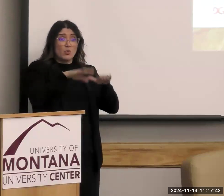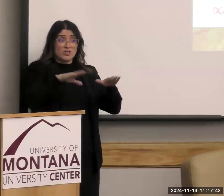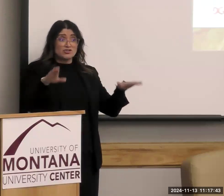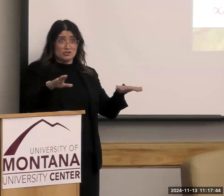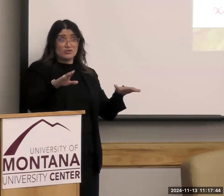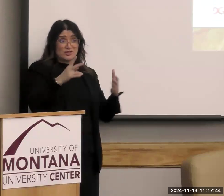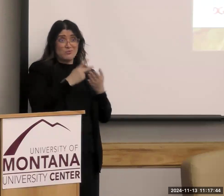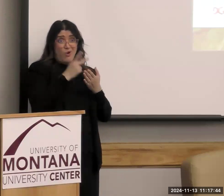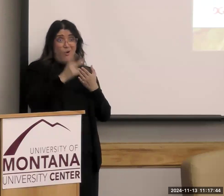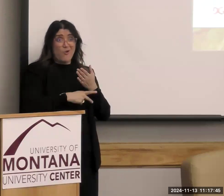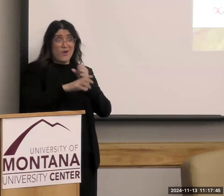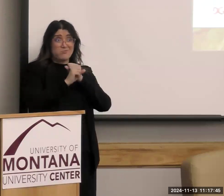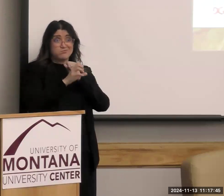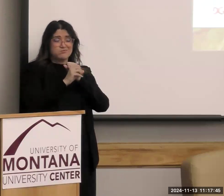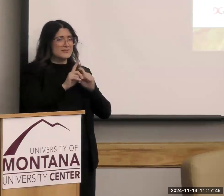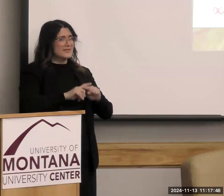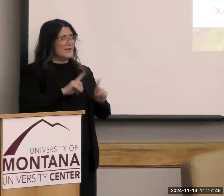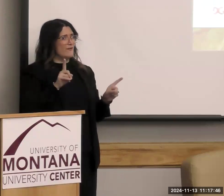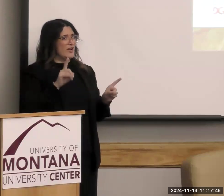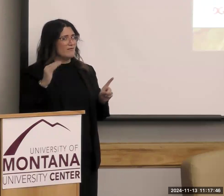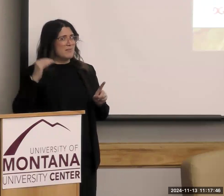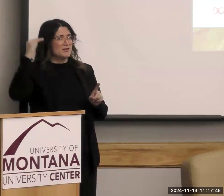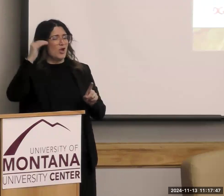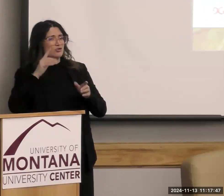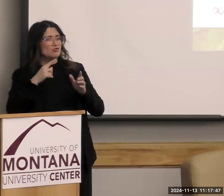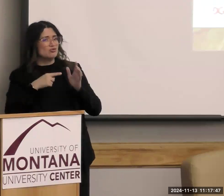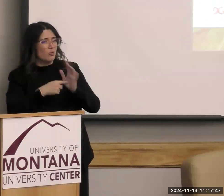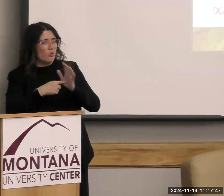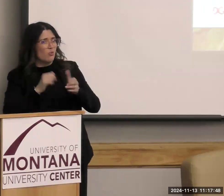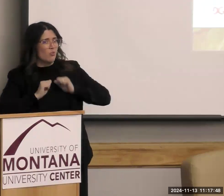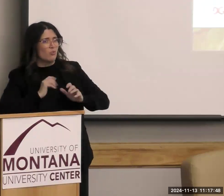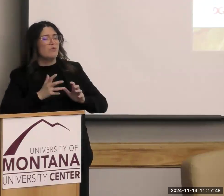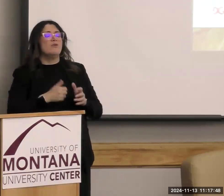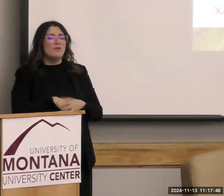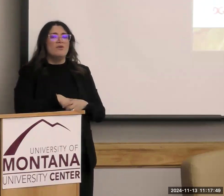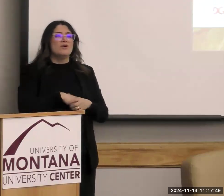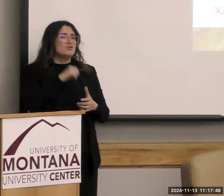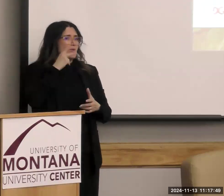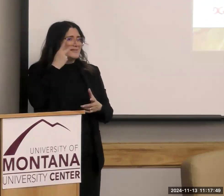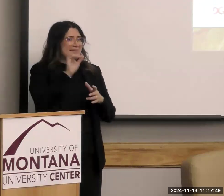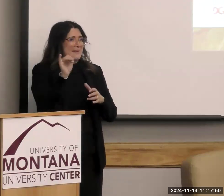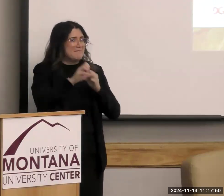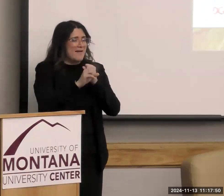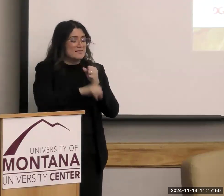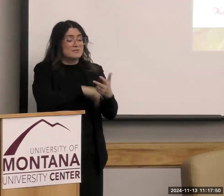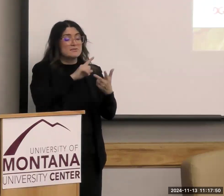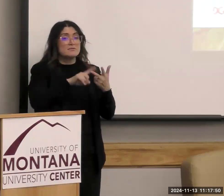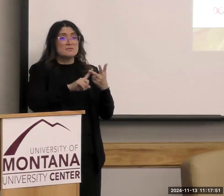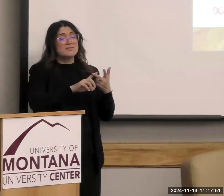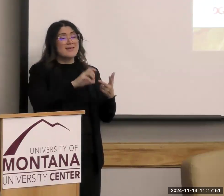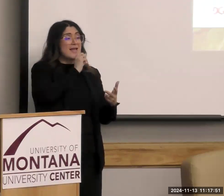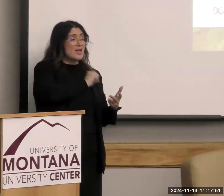it's different than what you'd see when you're watching adult shows. You don't see those ads. Okay, the next group is age 9 to 13.